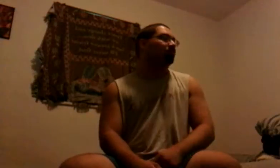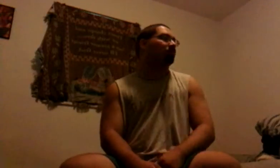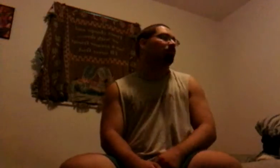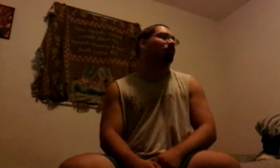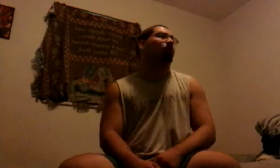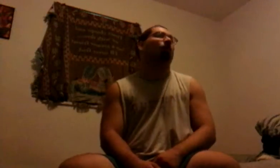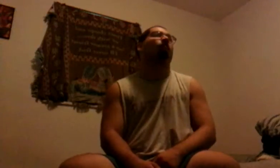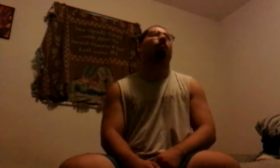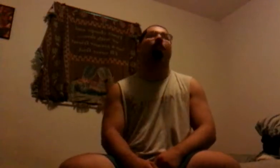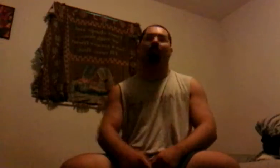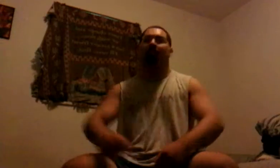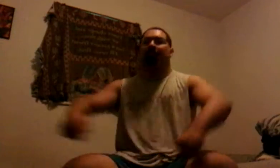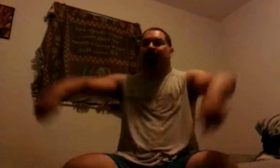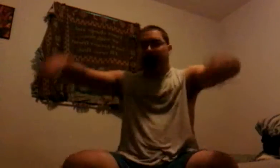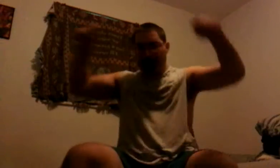You Miss? Miss? Miss?